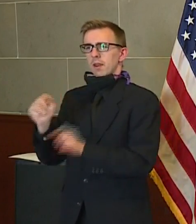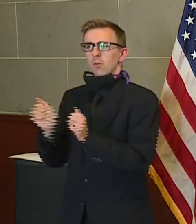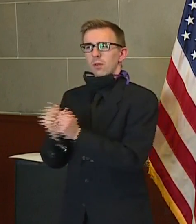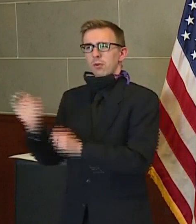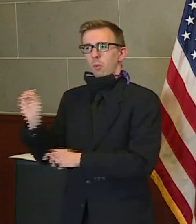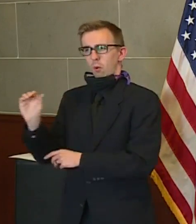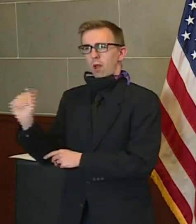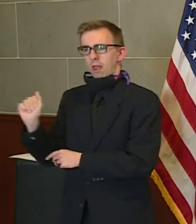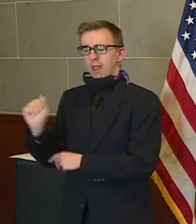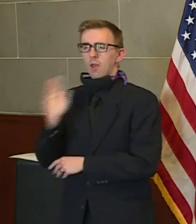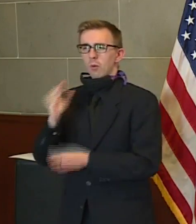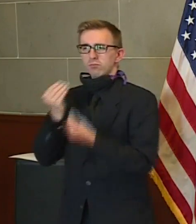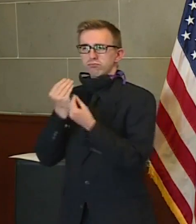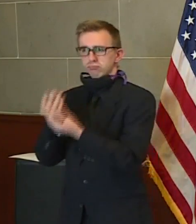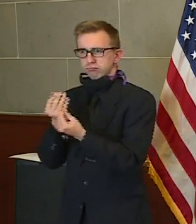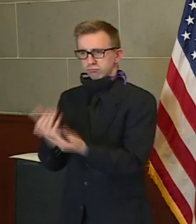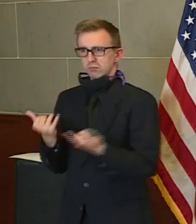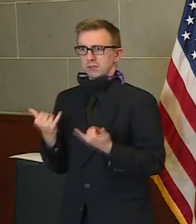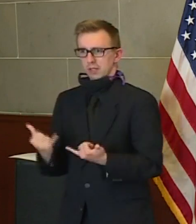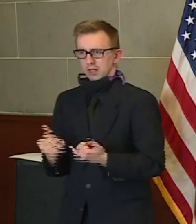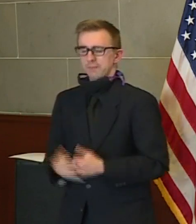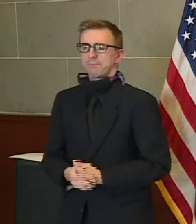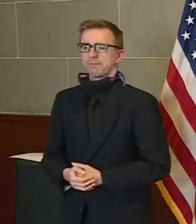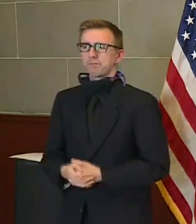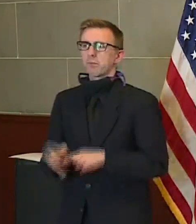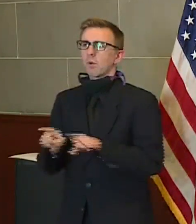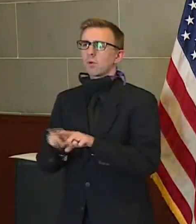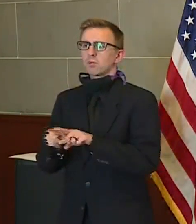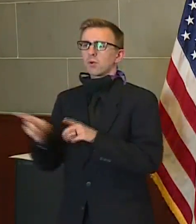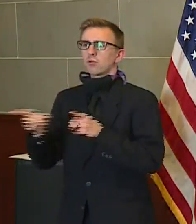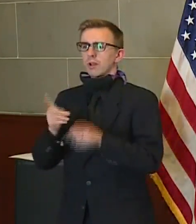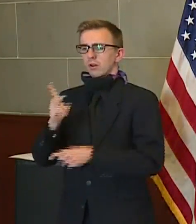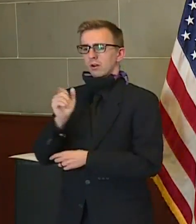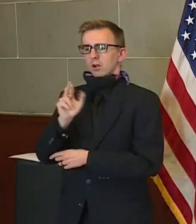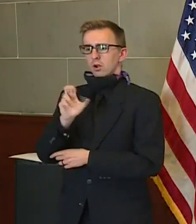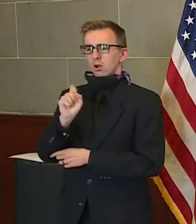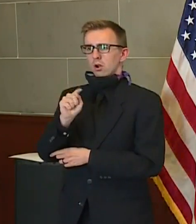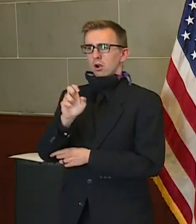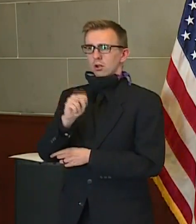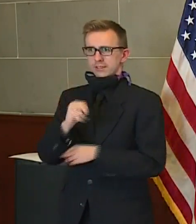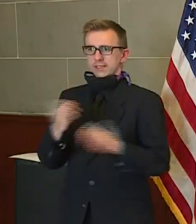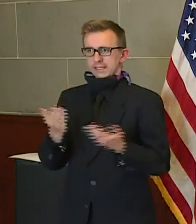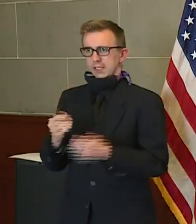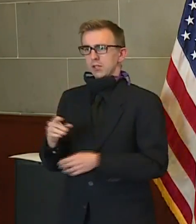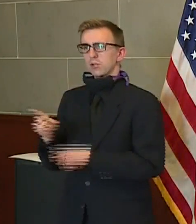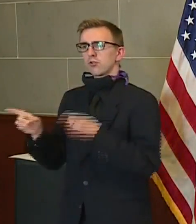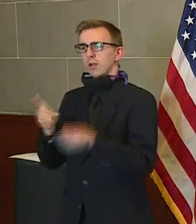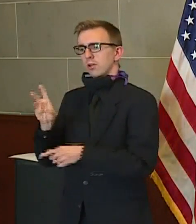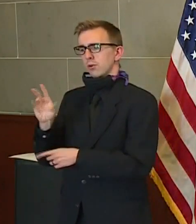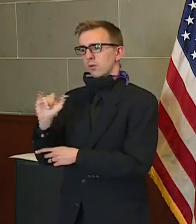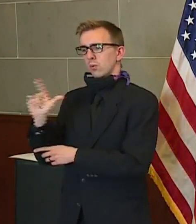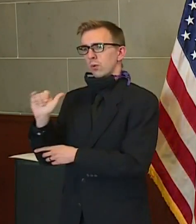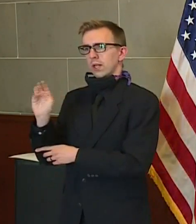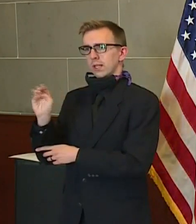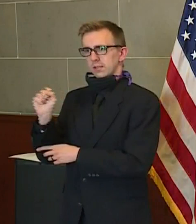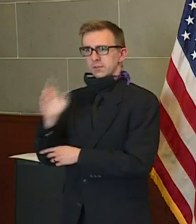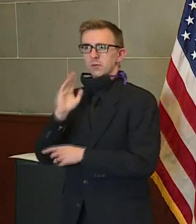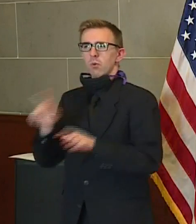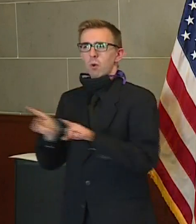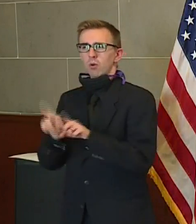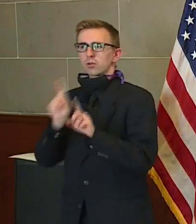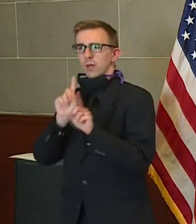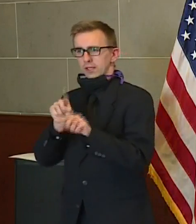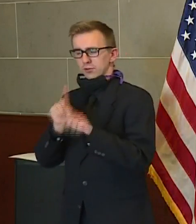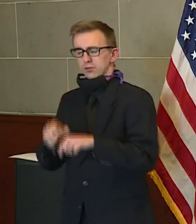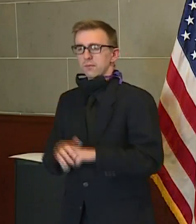here to give some updates today. Also, Director Karsten is here and Director Williams is also here to answer your questions.